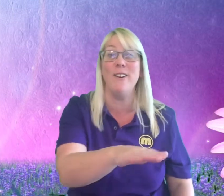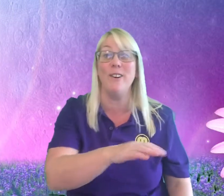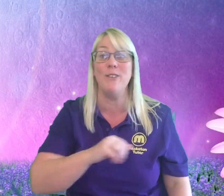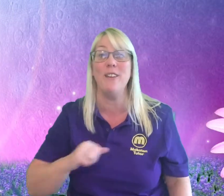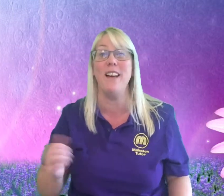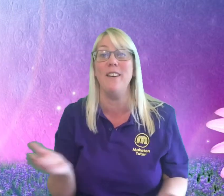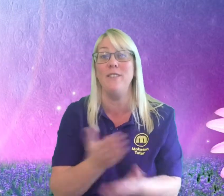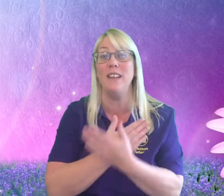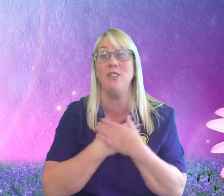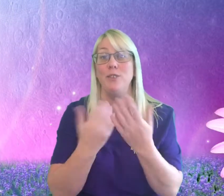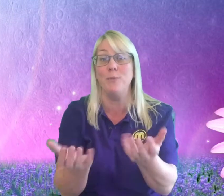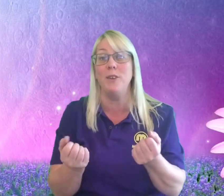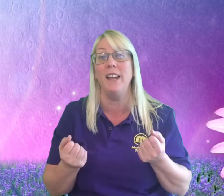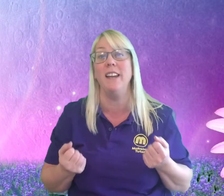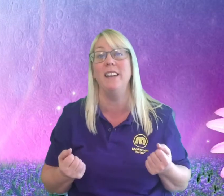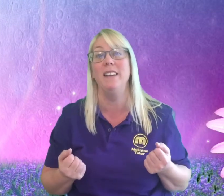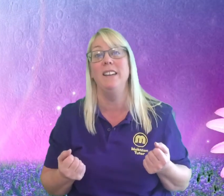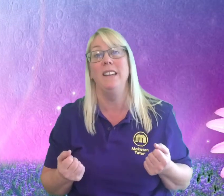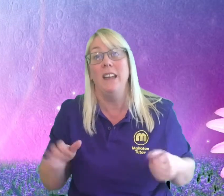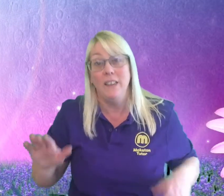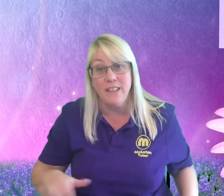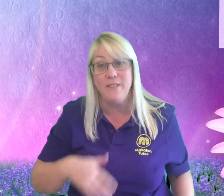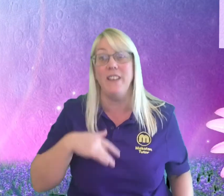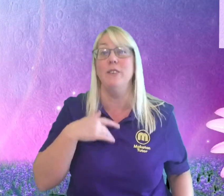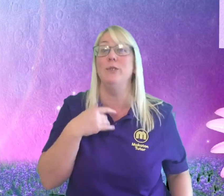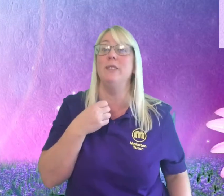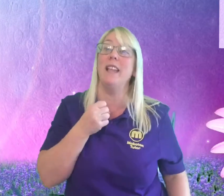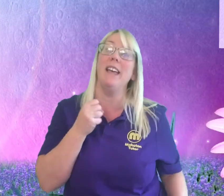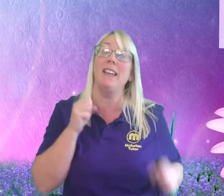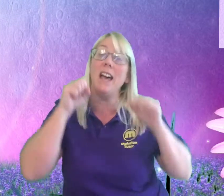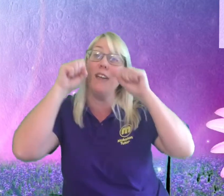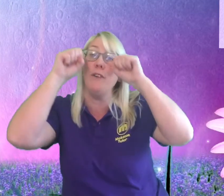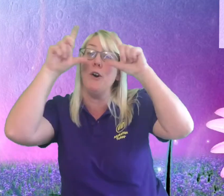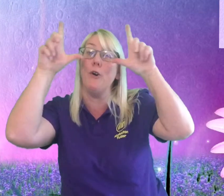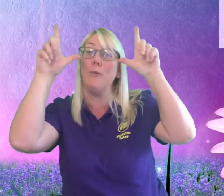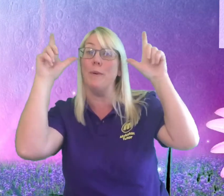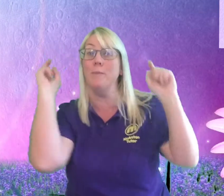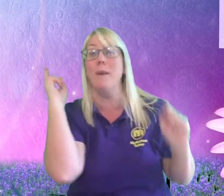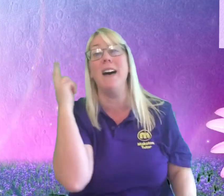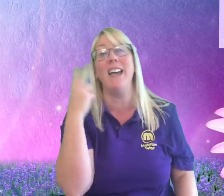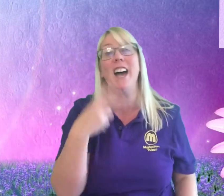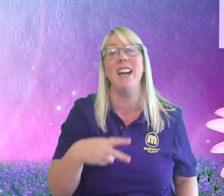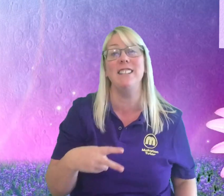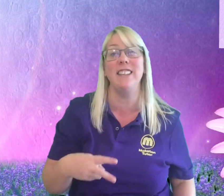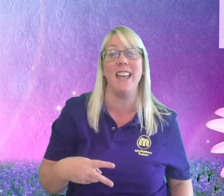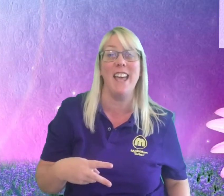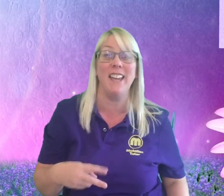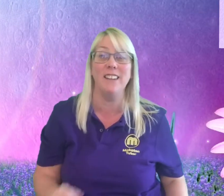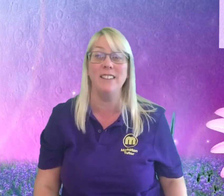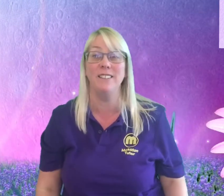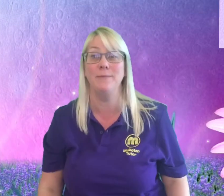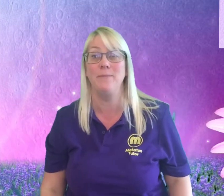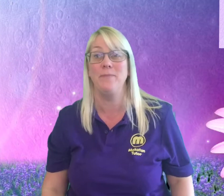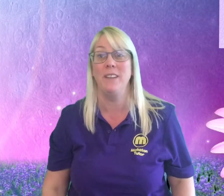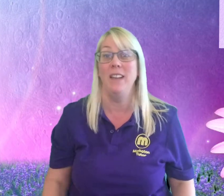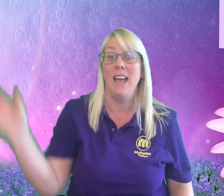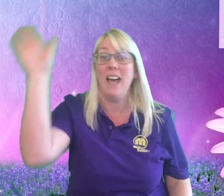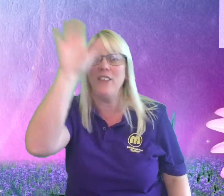the love that you bring Well, it feels like I've opened my eyes again And the